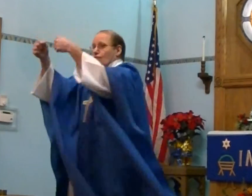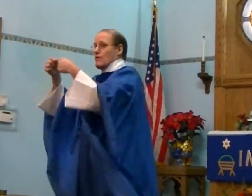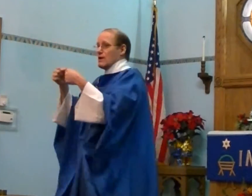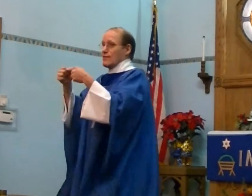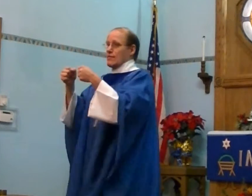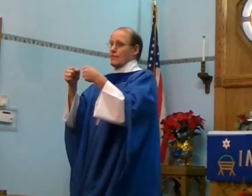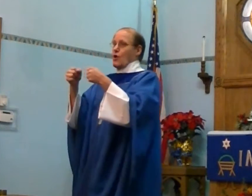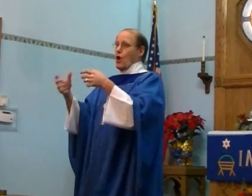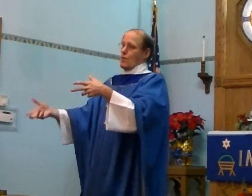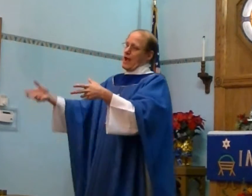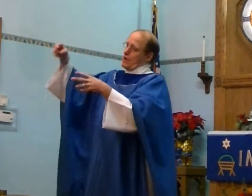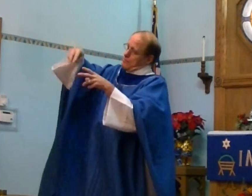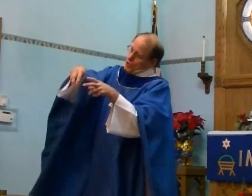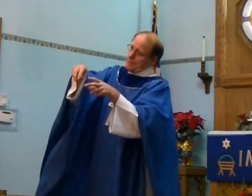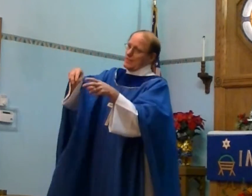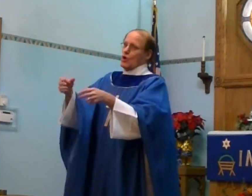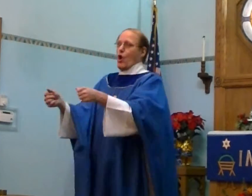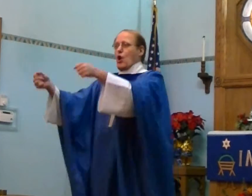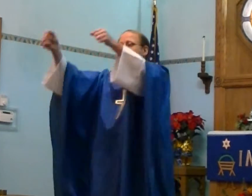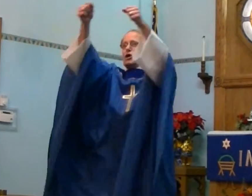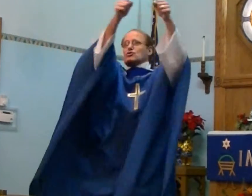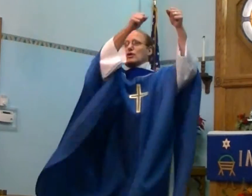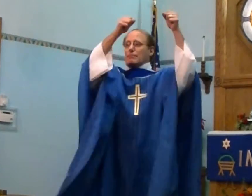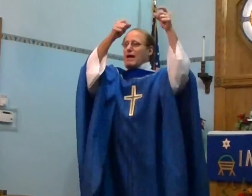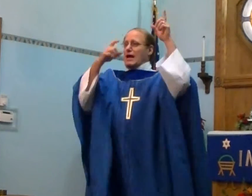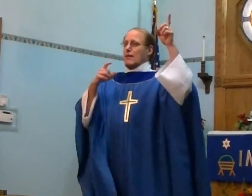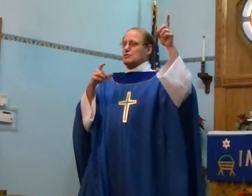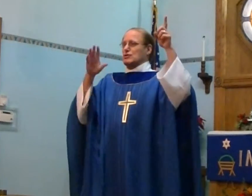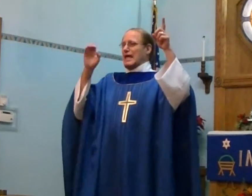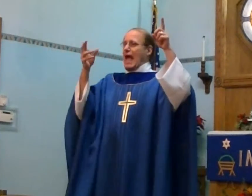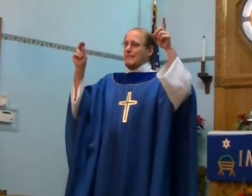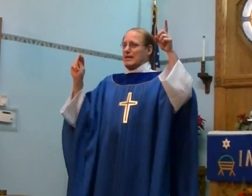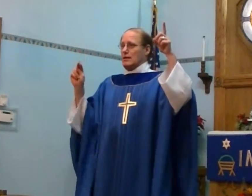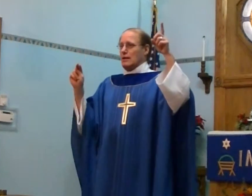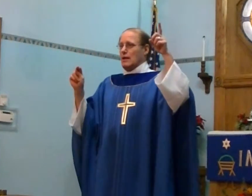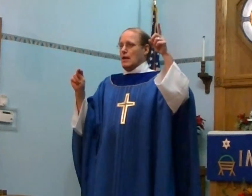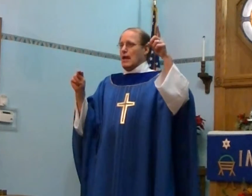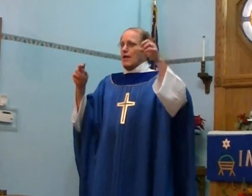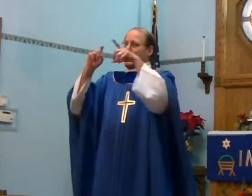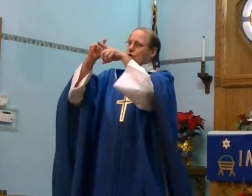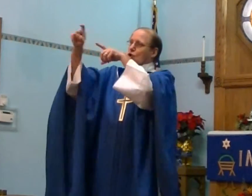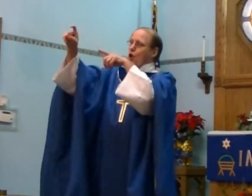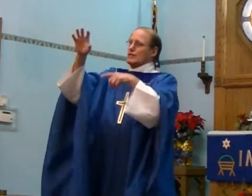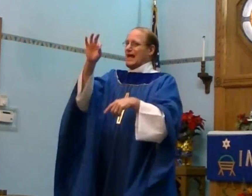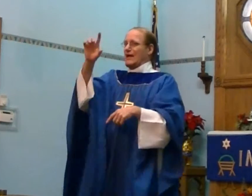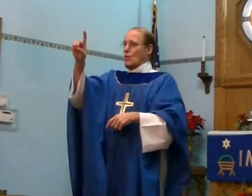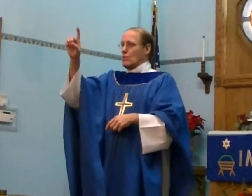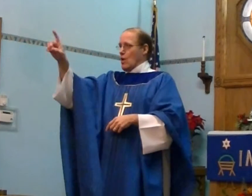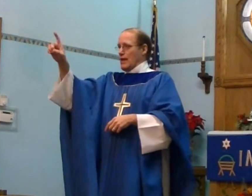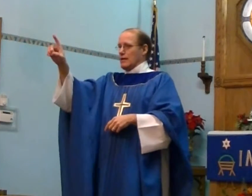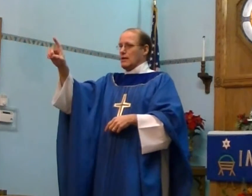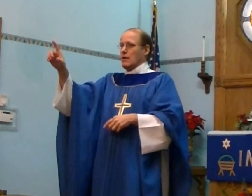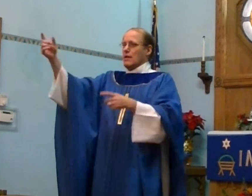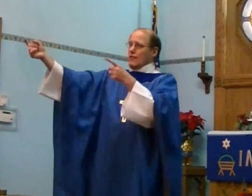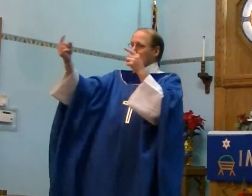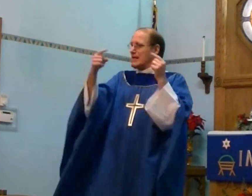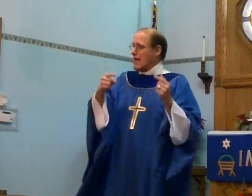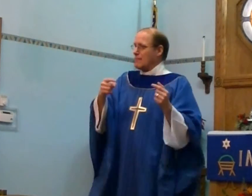the car around, put him in the car took him back up to the cabin and then called 911 they came